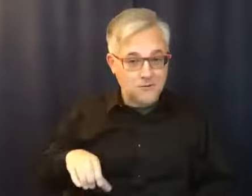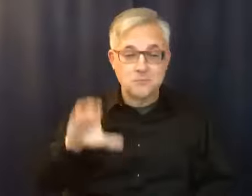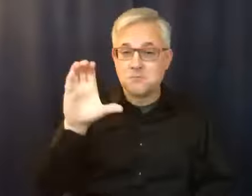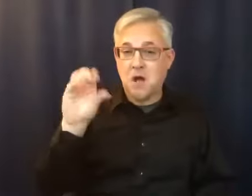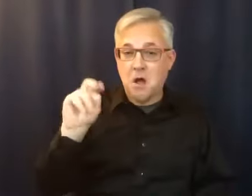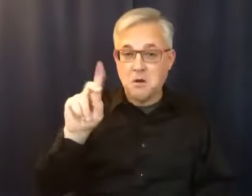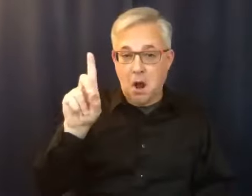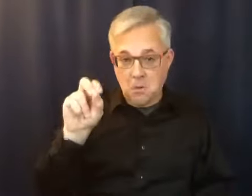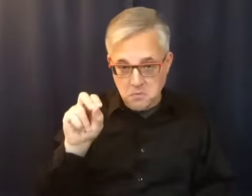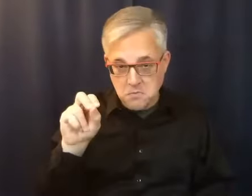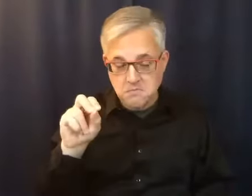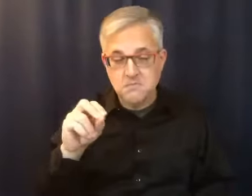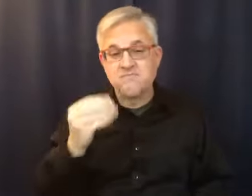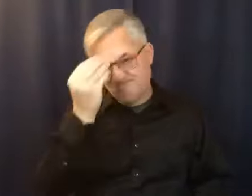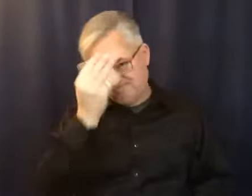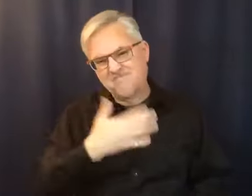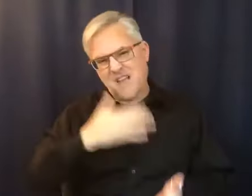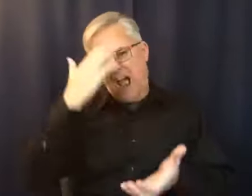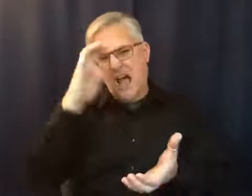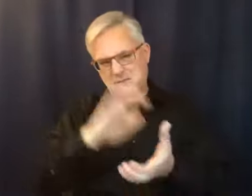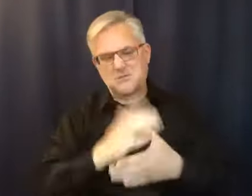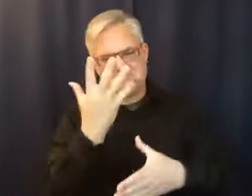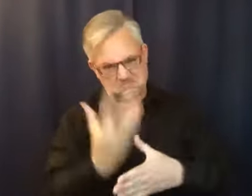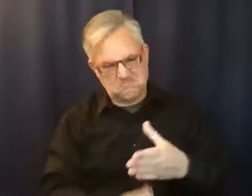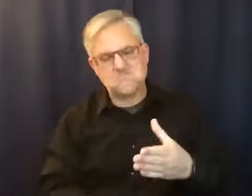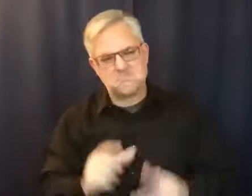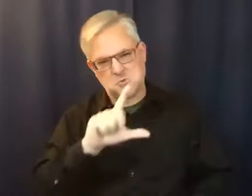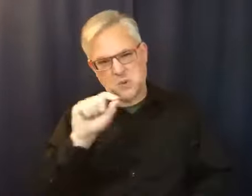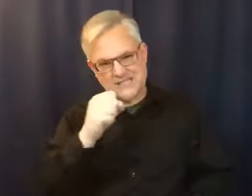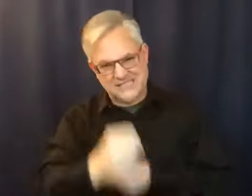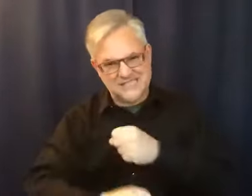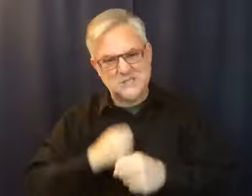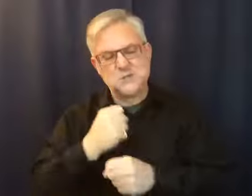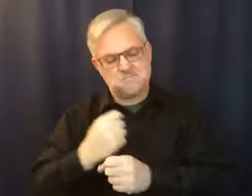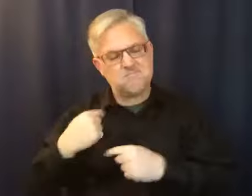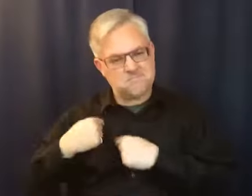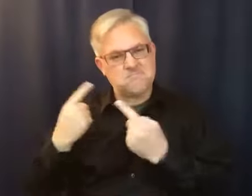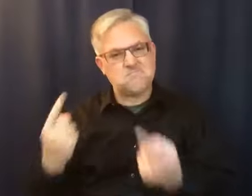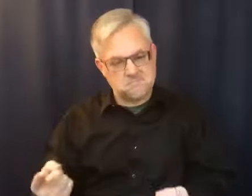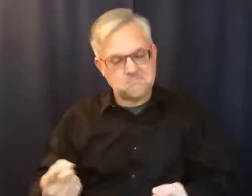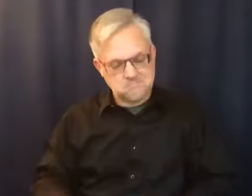has been dead now for almost 20 years. And I remember that